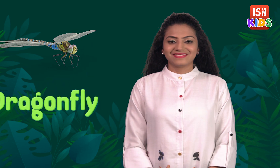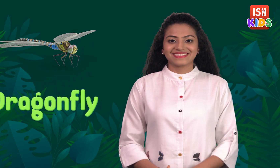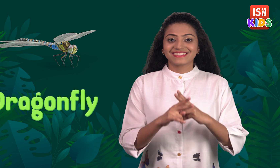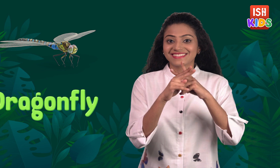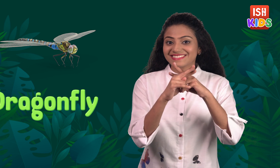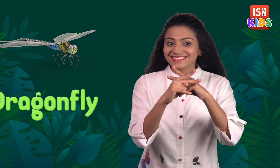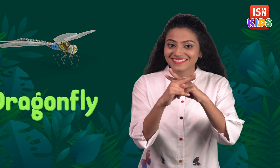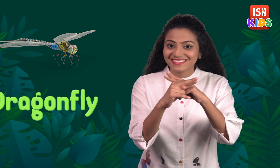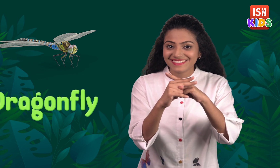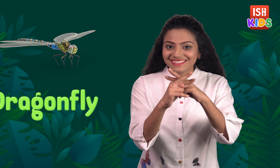Dragonfly